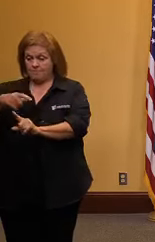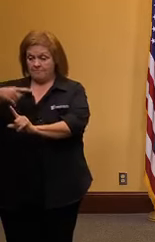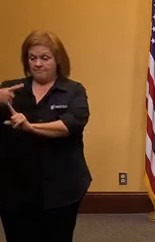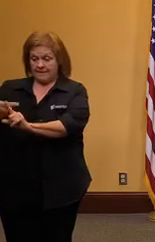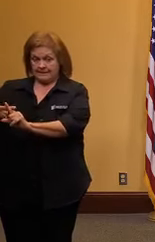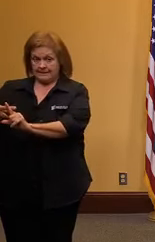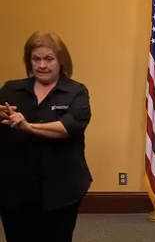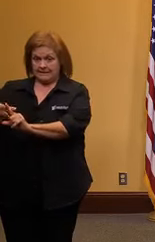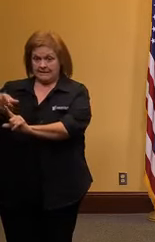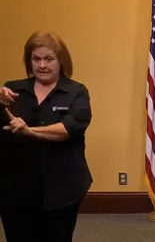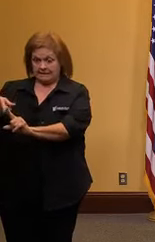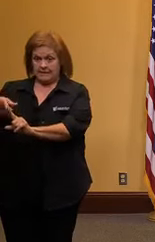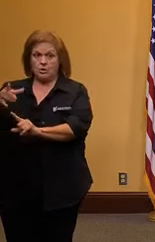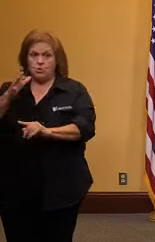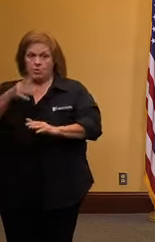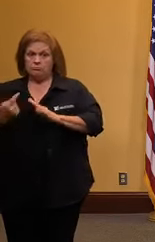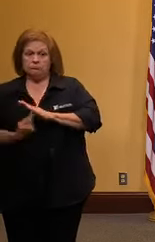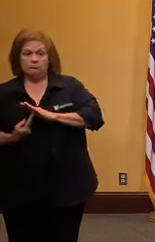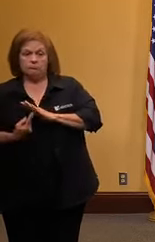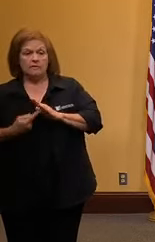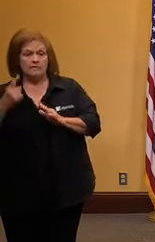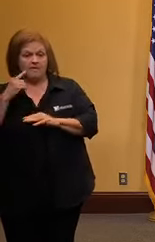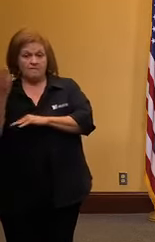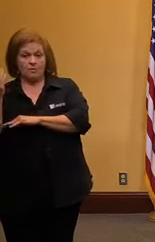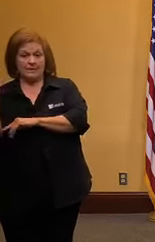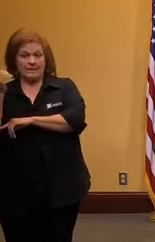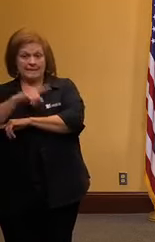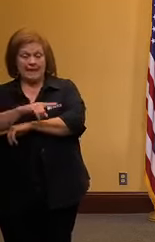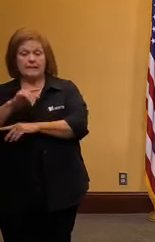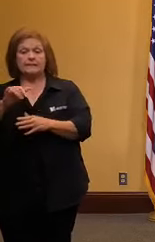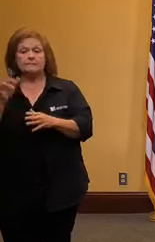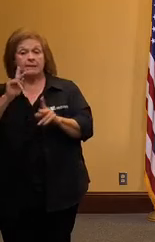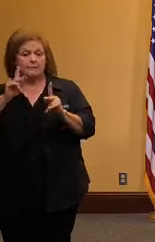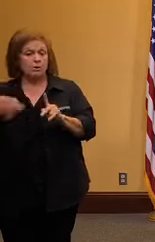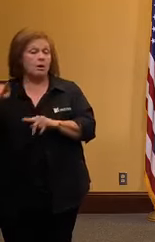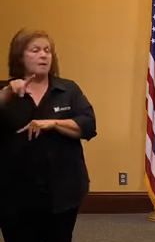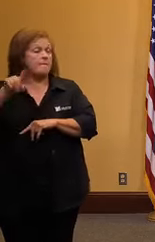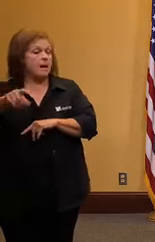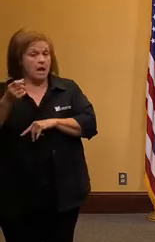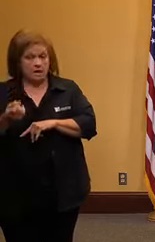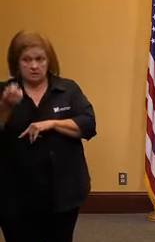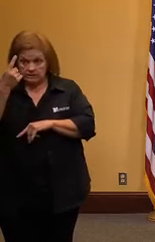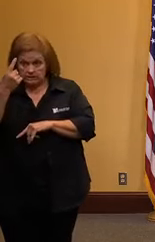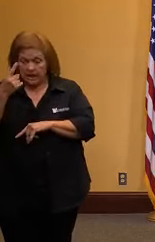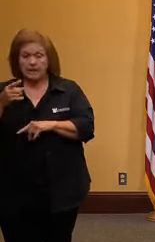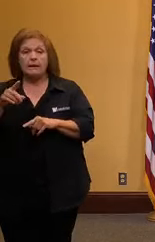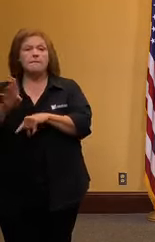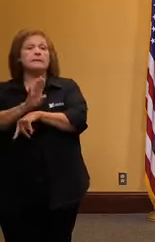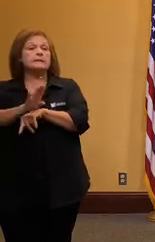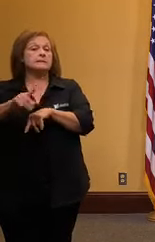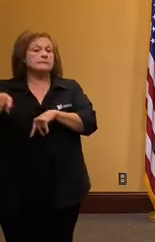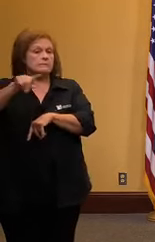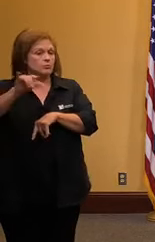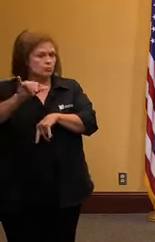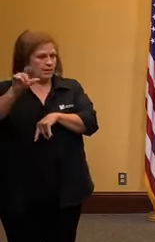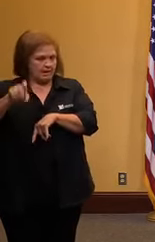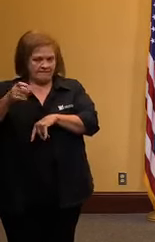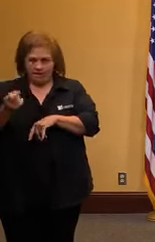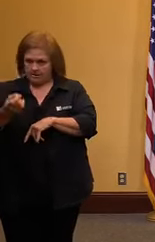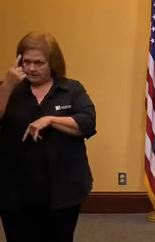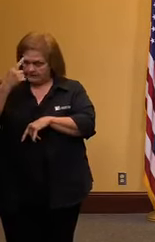will be quarantined for 14 days so this is important for individuals to understand it's important for businesses to understand as well